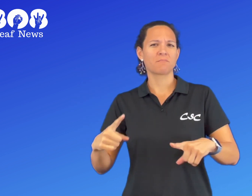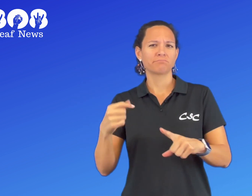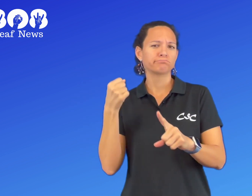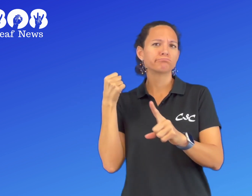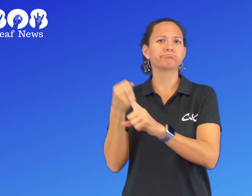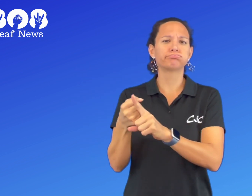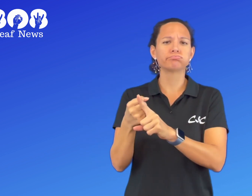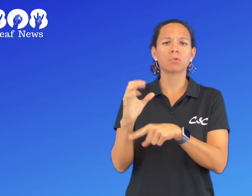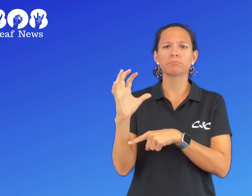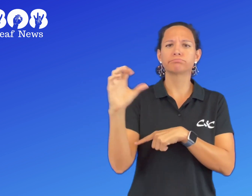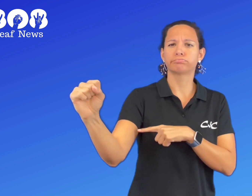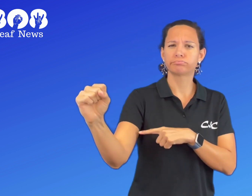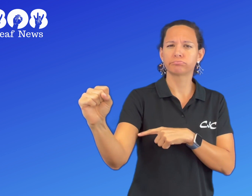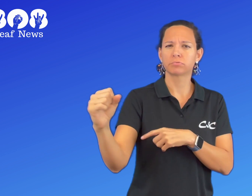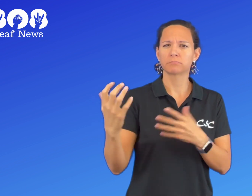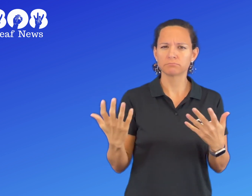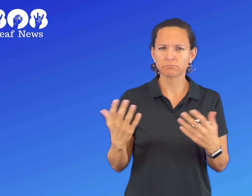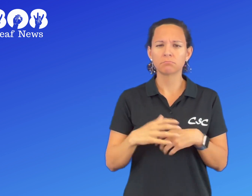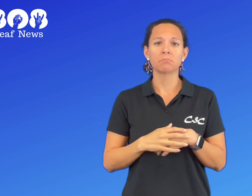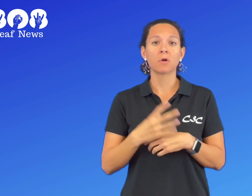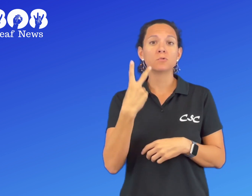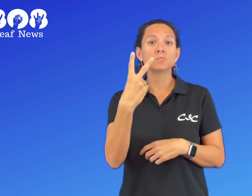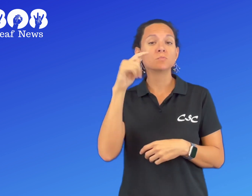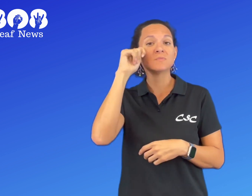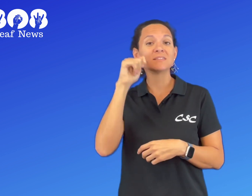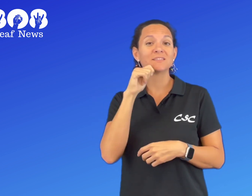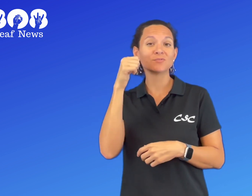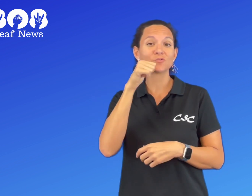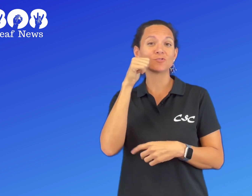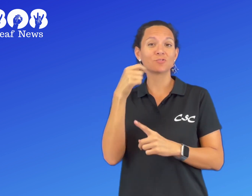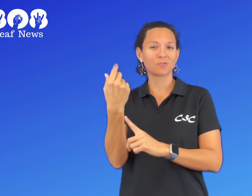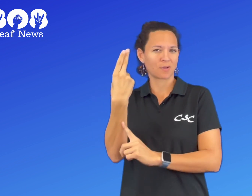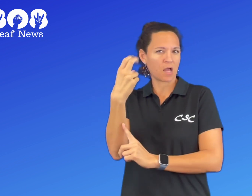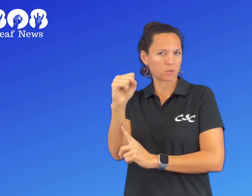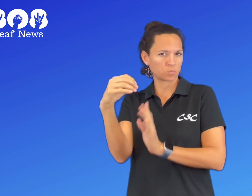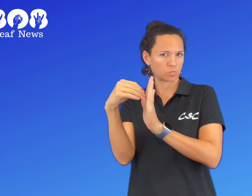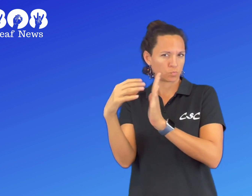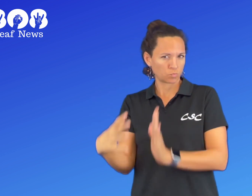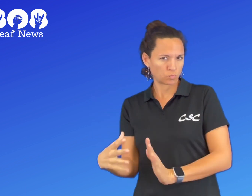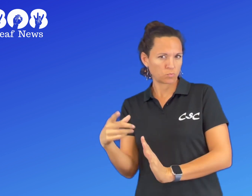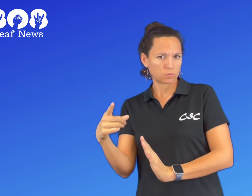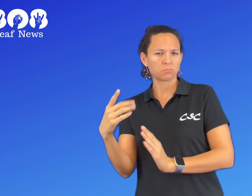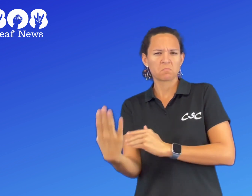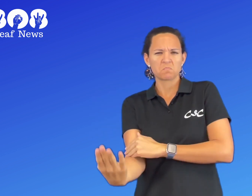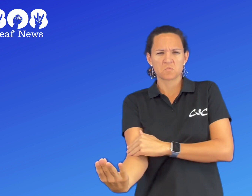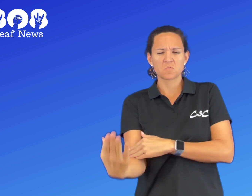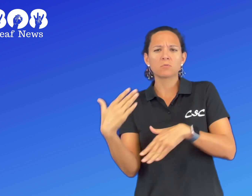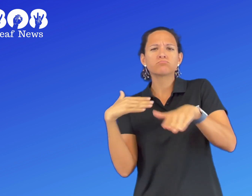happened last Wednesday. Two teenage girls, both high school students, in the early morning